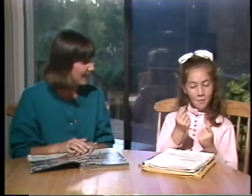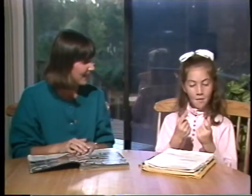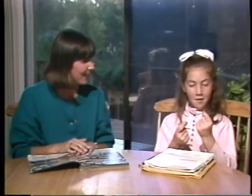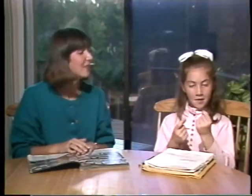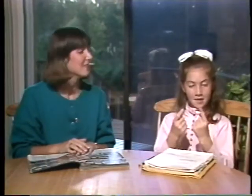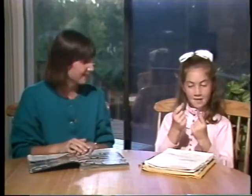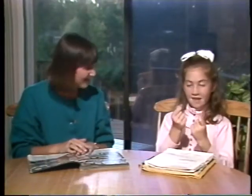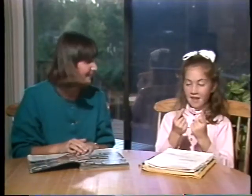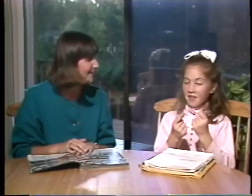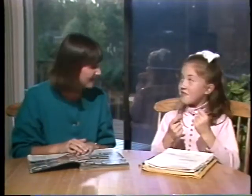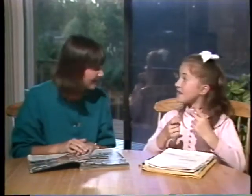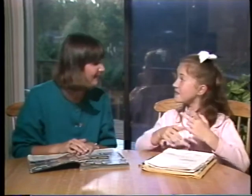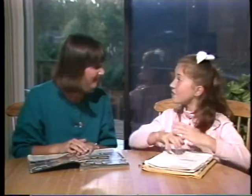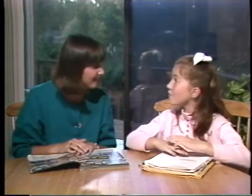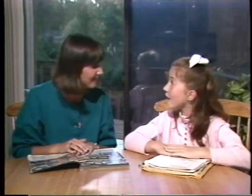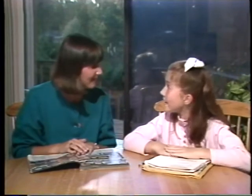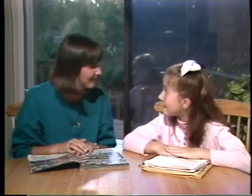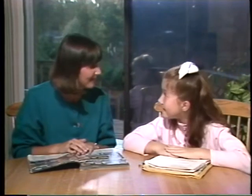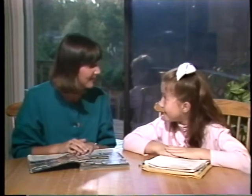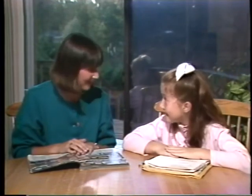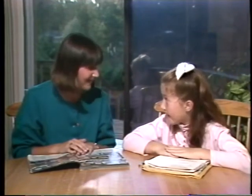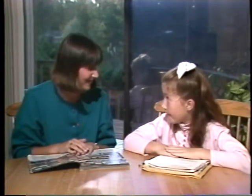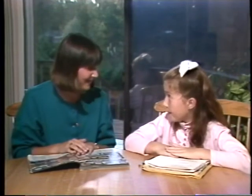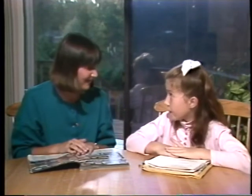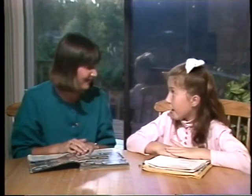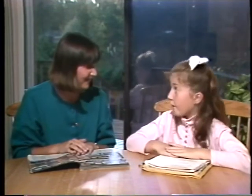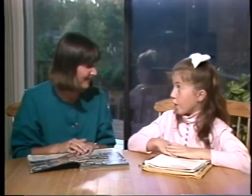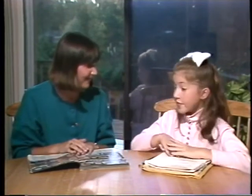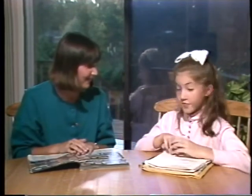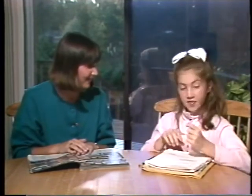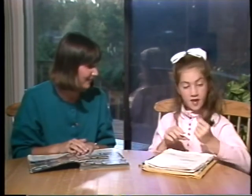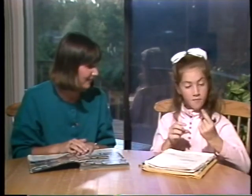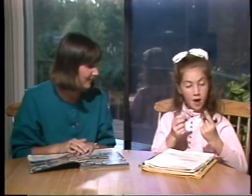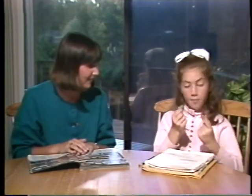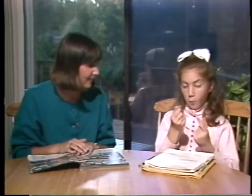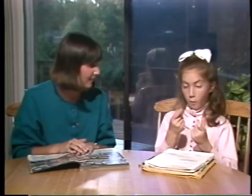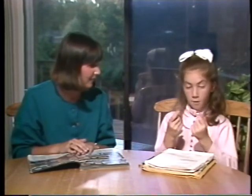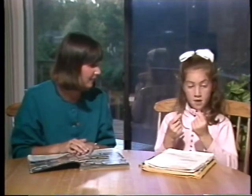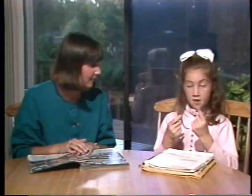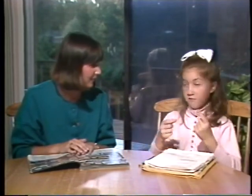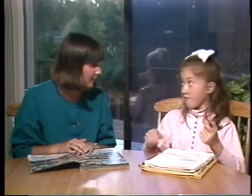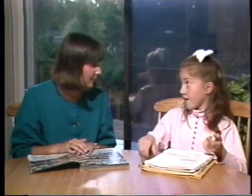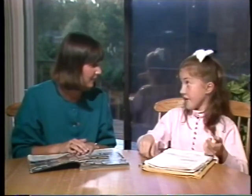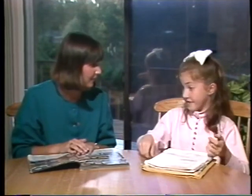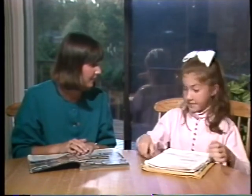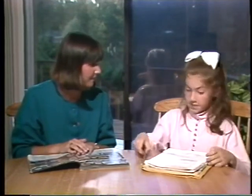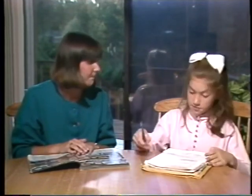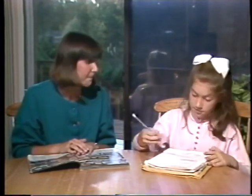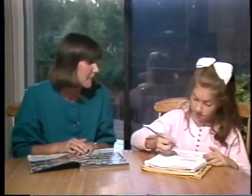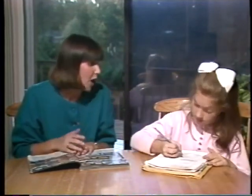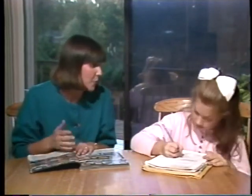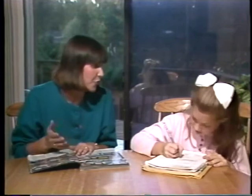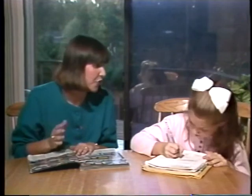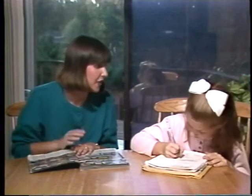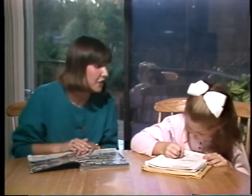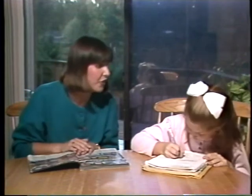Popcorn. That's a great idea. I wonder if they have popcorn in France. I'm sure they do. contest.